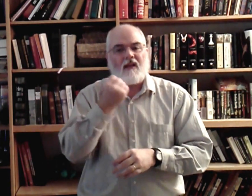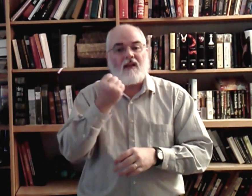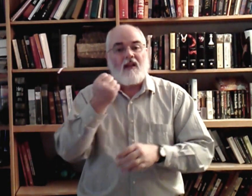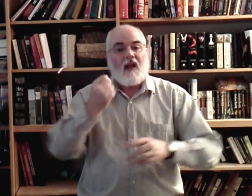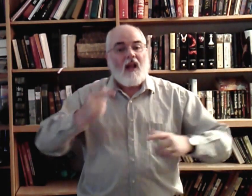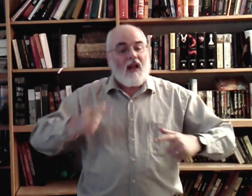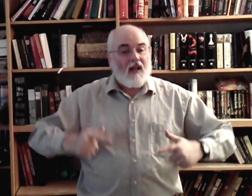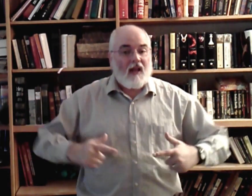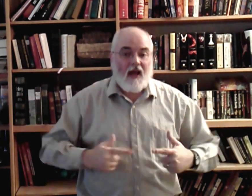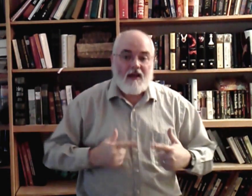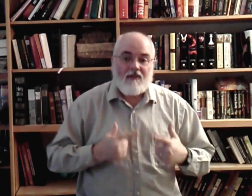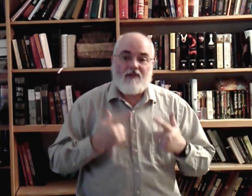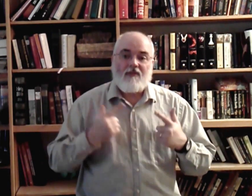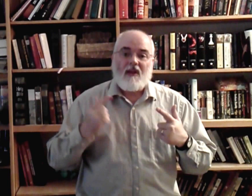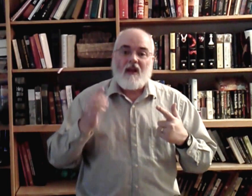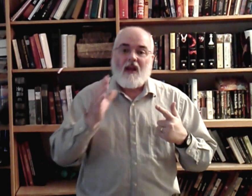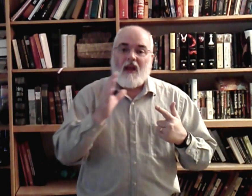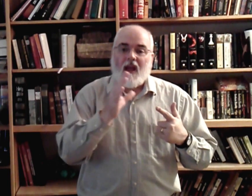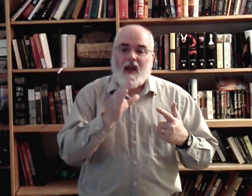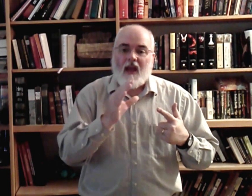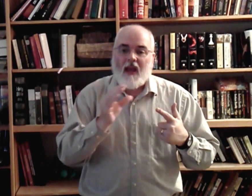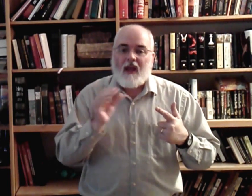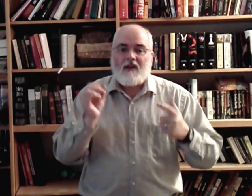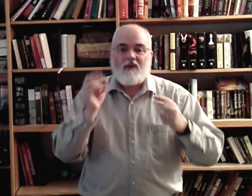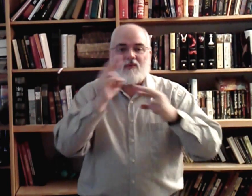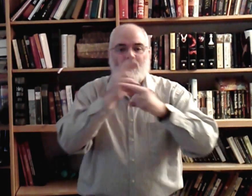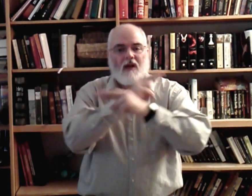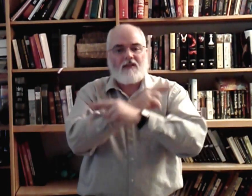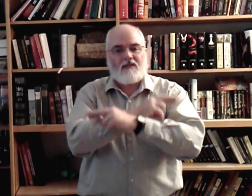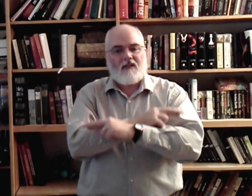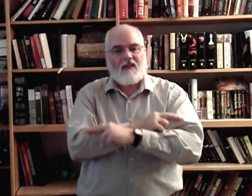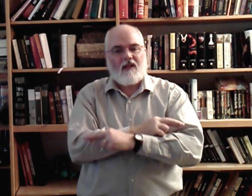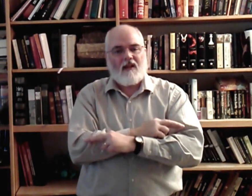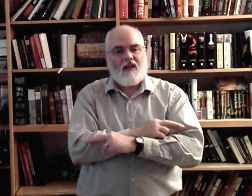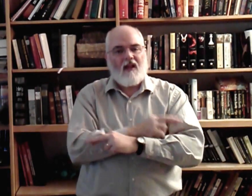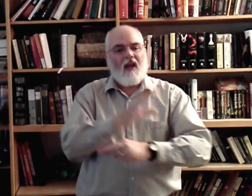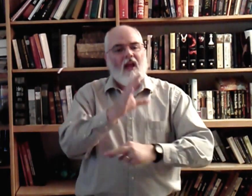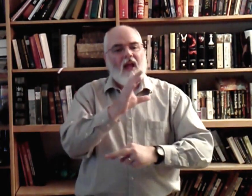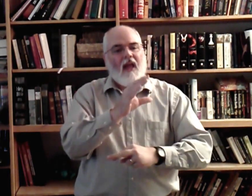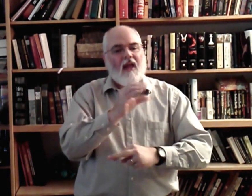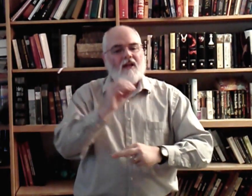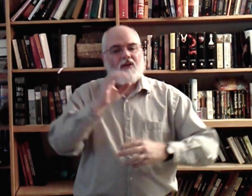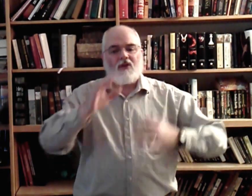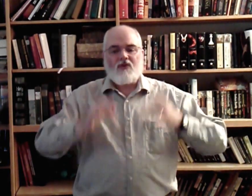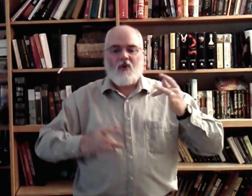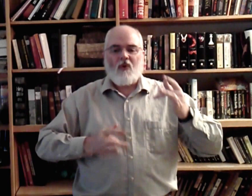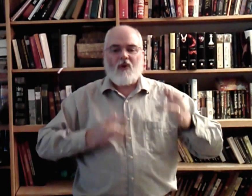life, and rest, and joy,